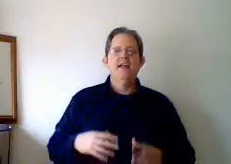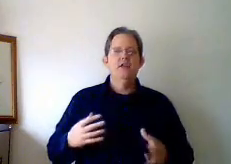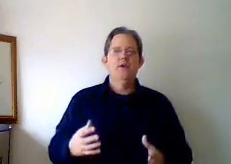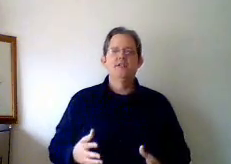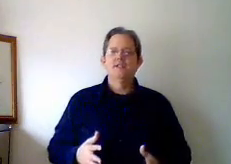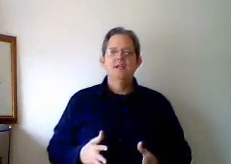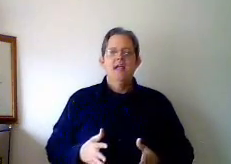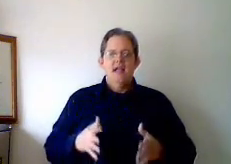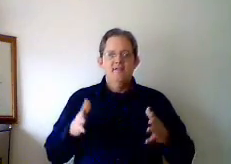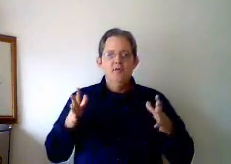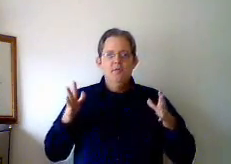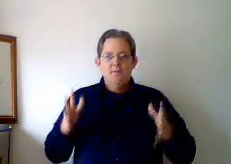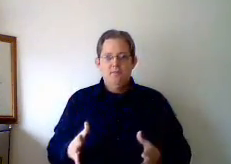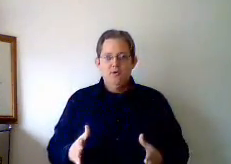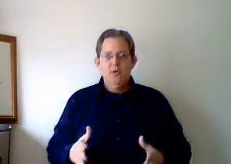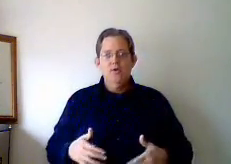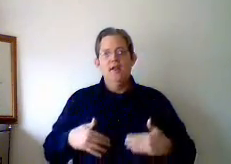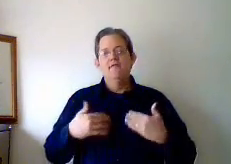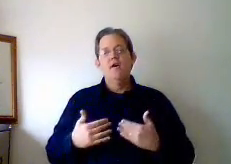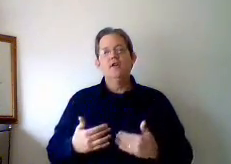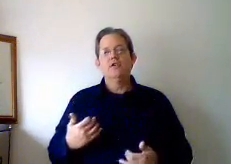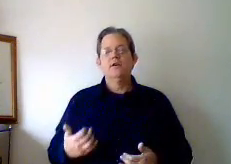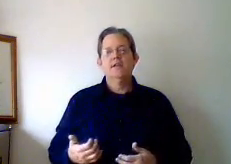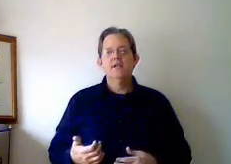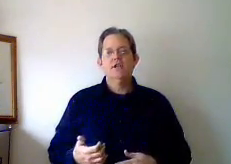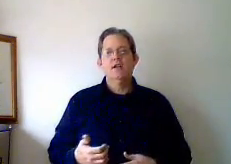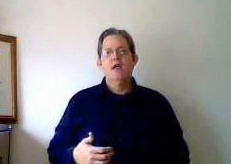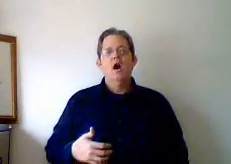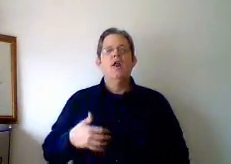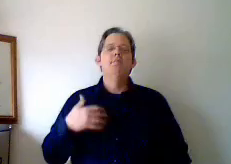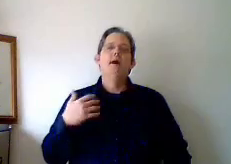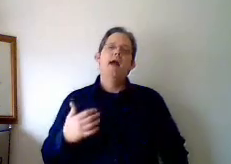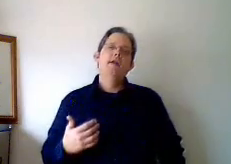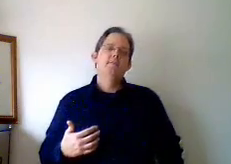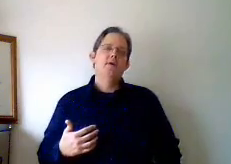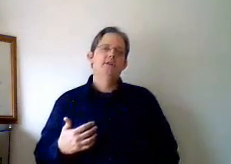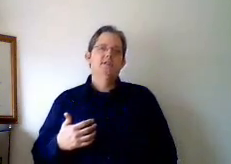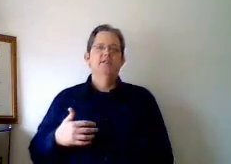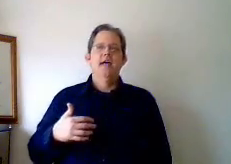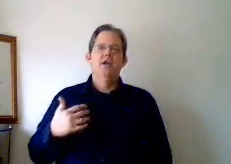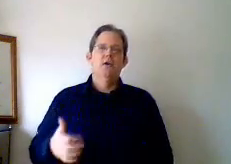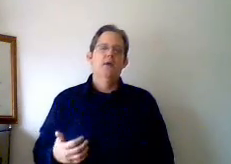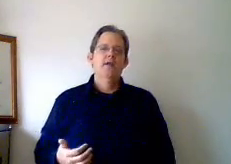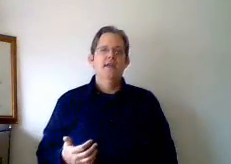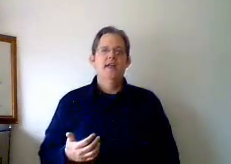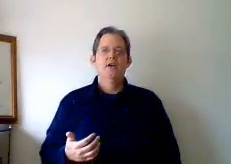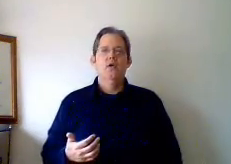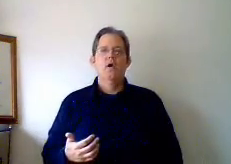interesting. If you truly focus your attention on admiring the person that you're with in your